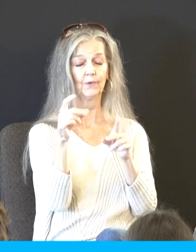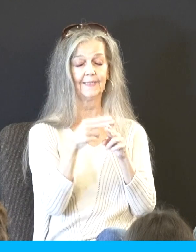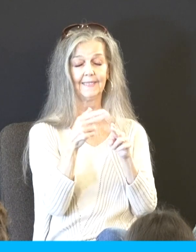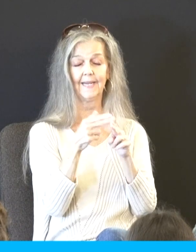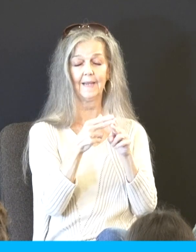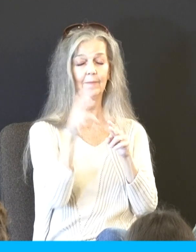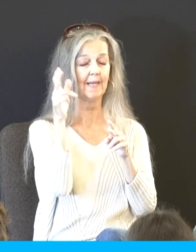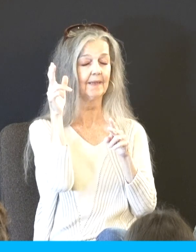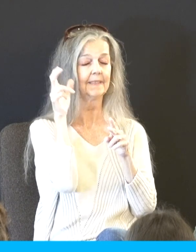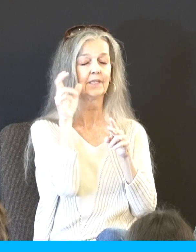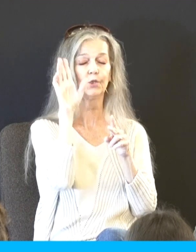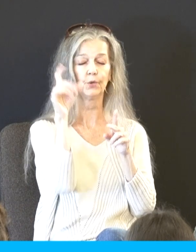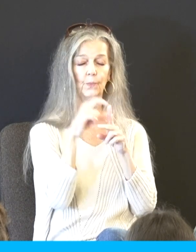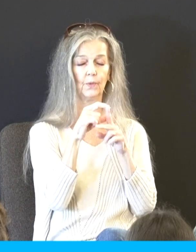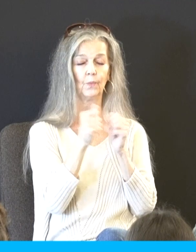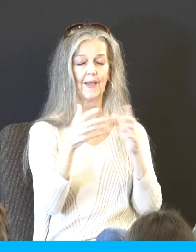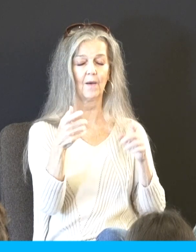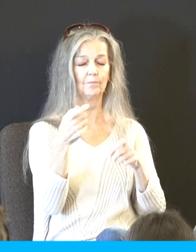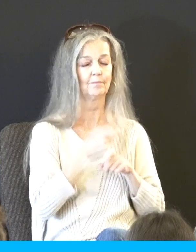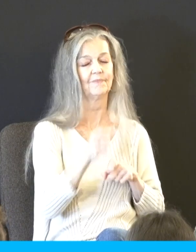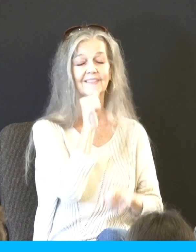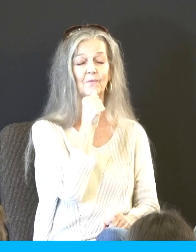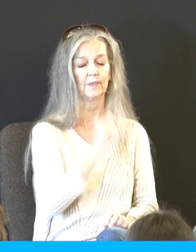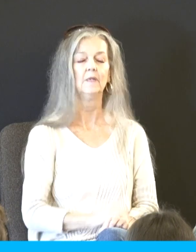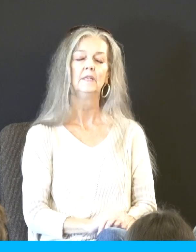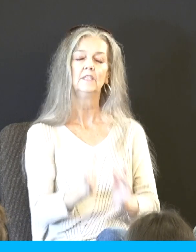persecution. Thank you for this wonderful country. In Jesus' name, amen.